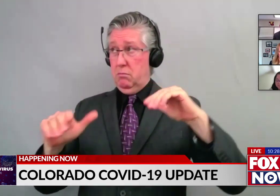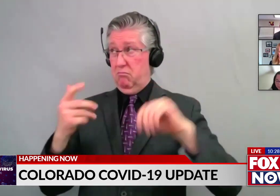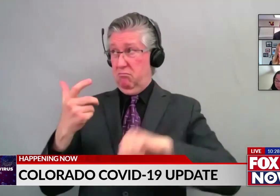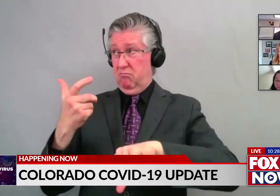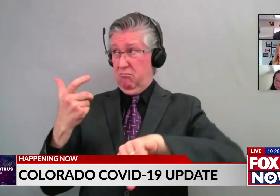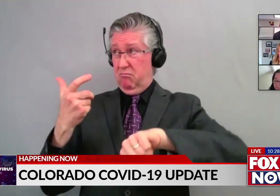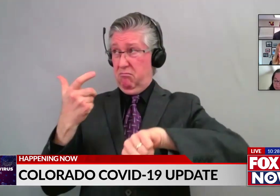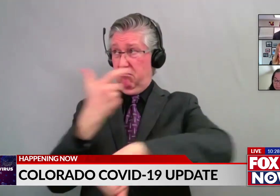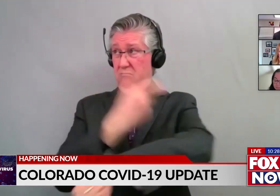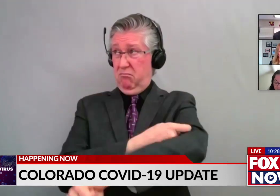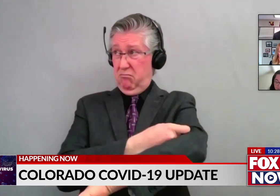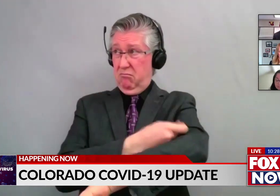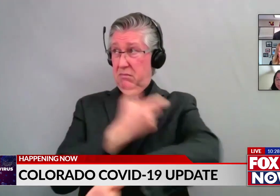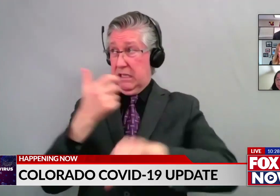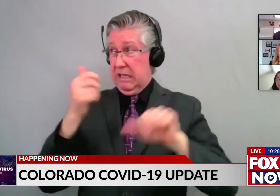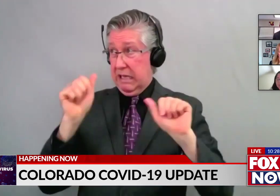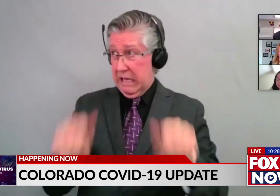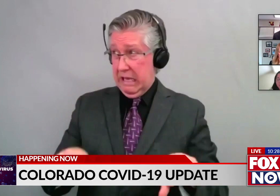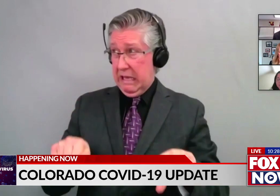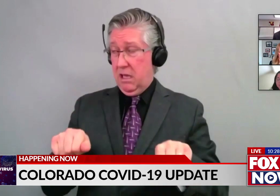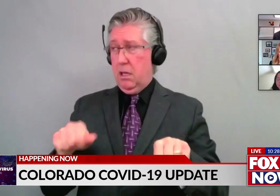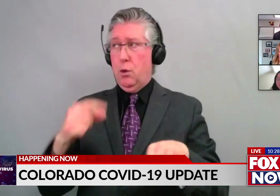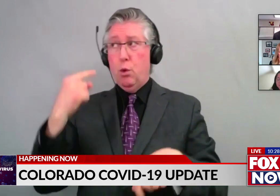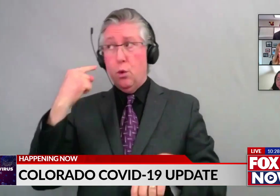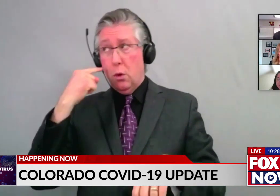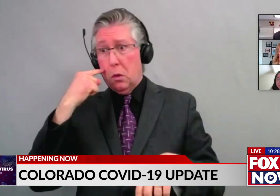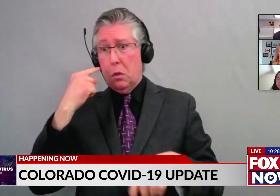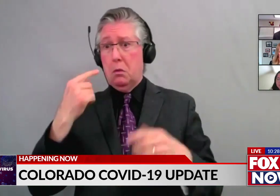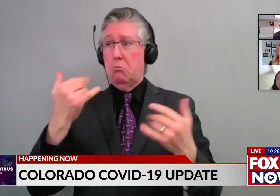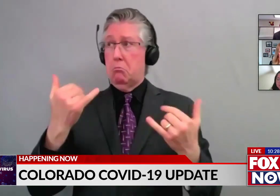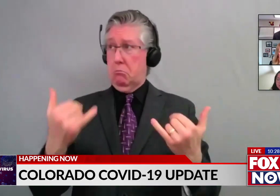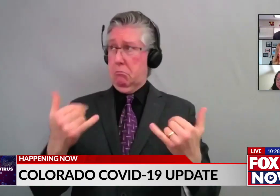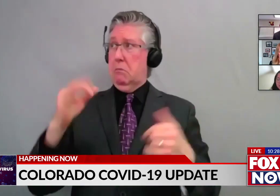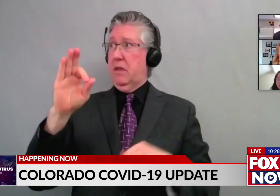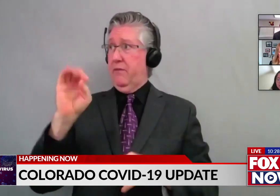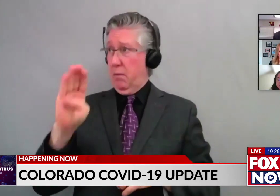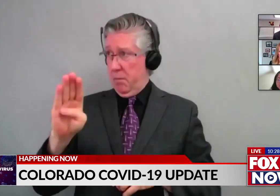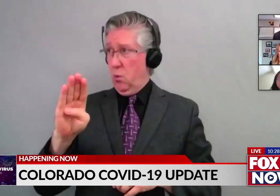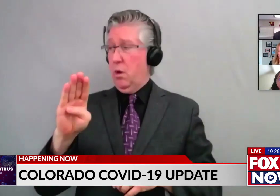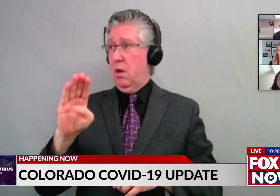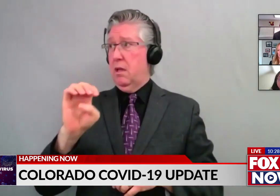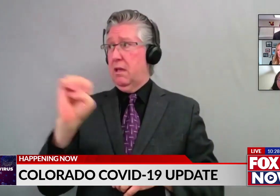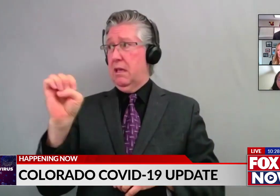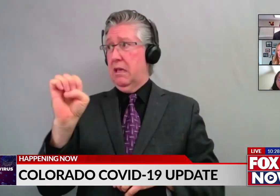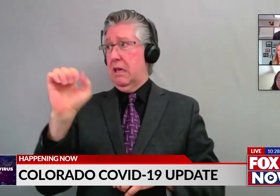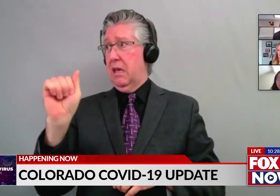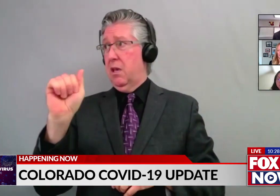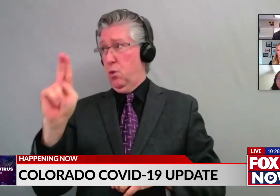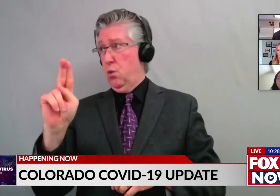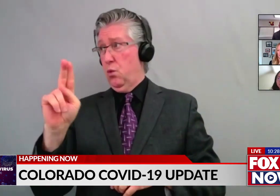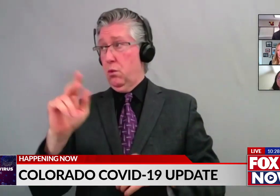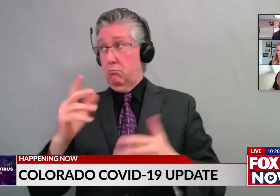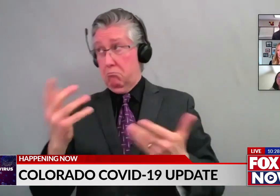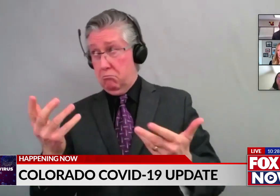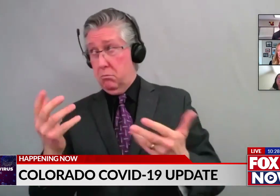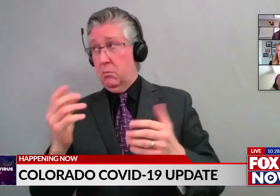we're at eligibility that EAU will come into place. Is the state preparing for that or any update on that? Thanks.